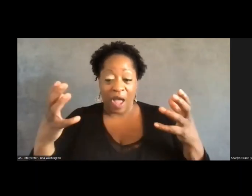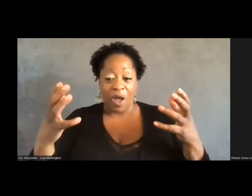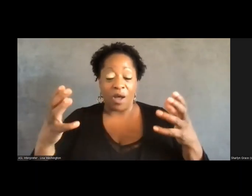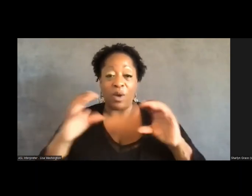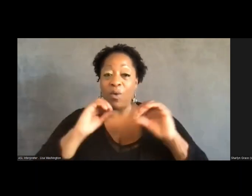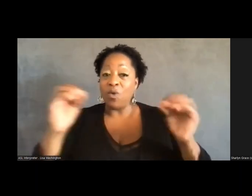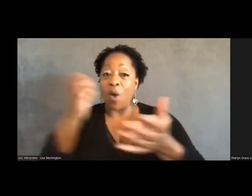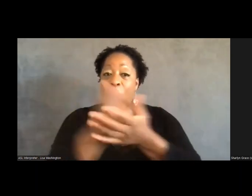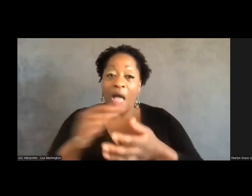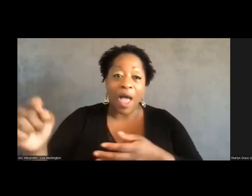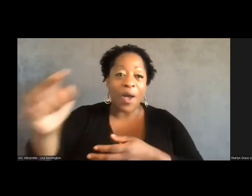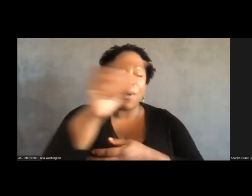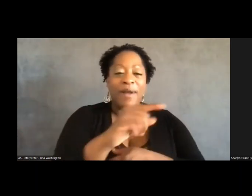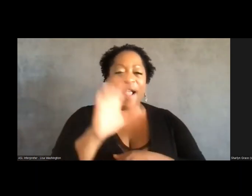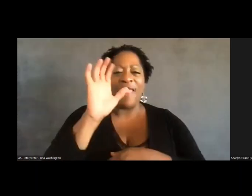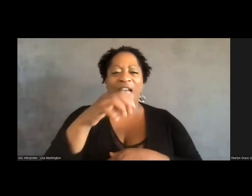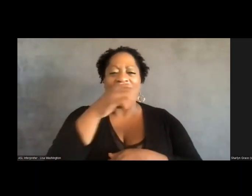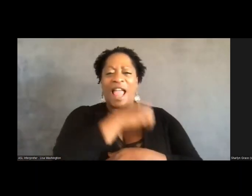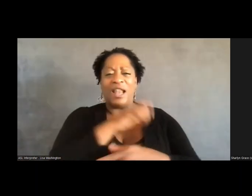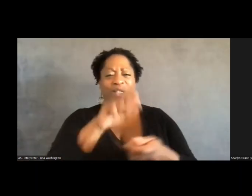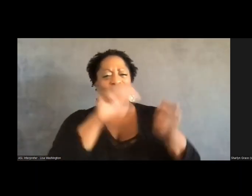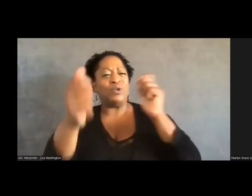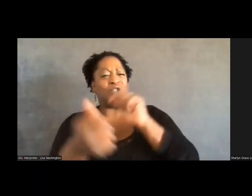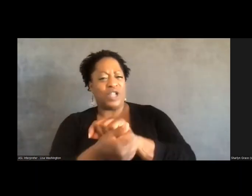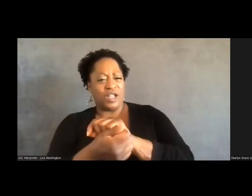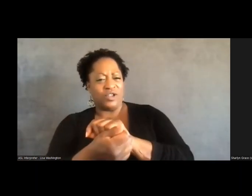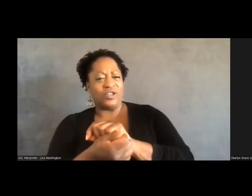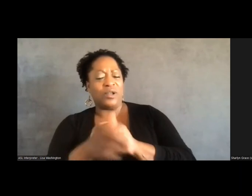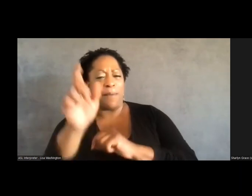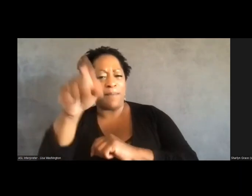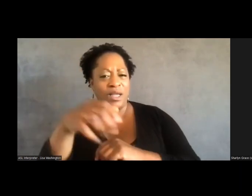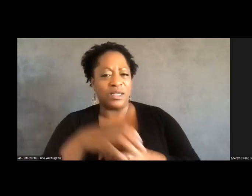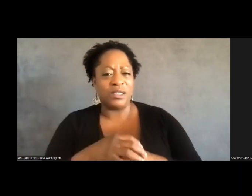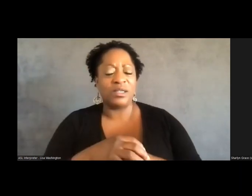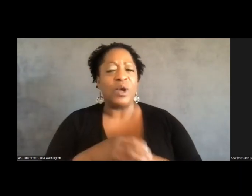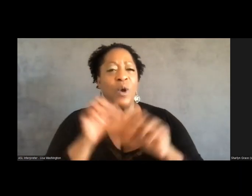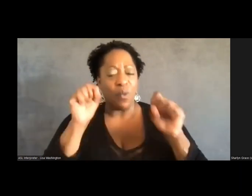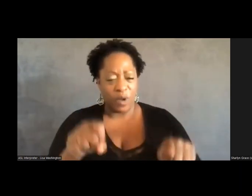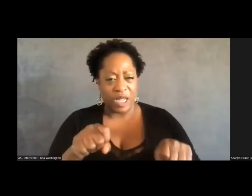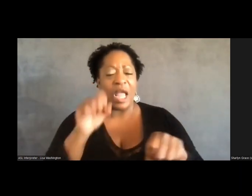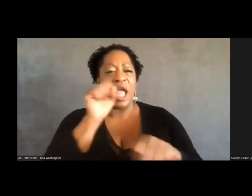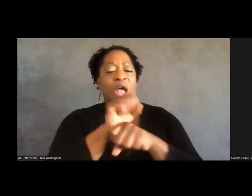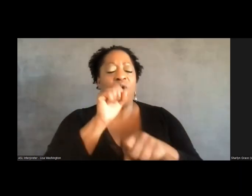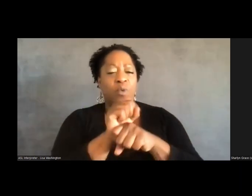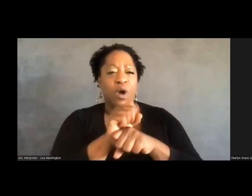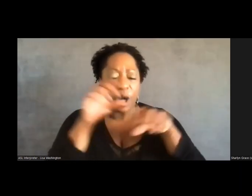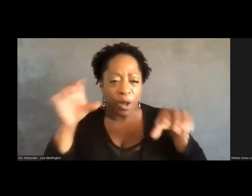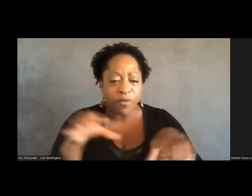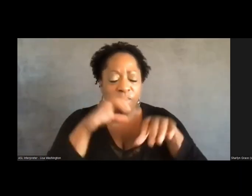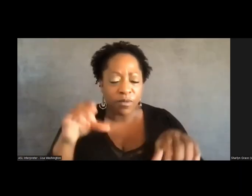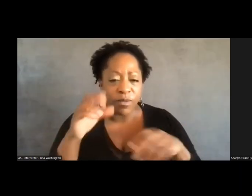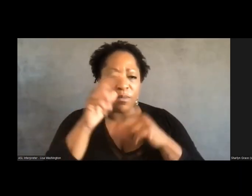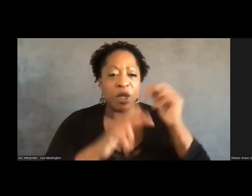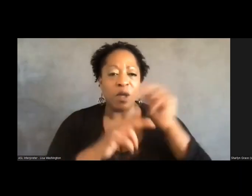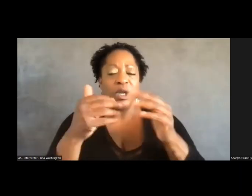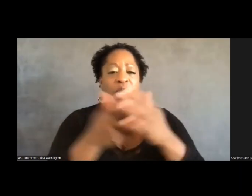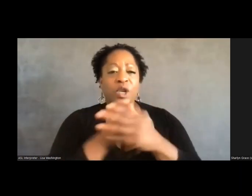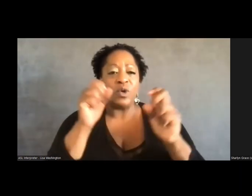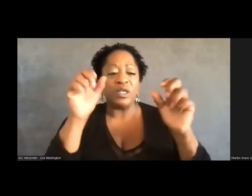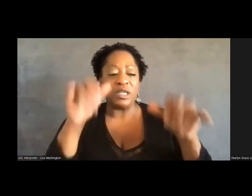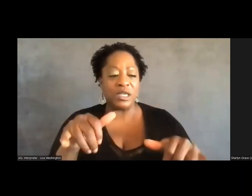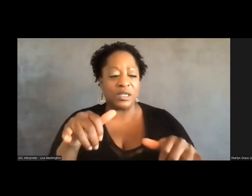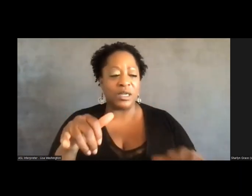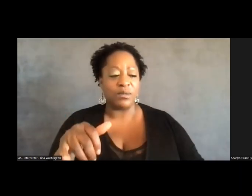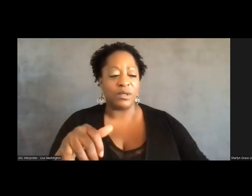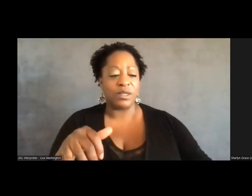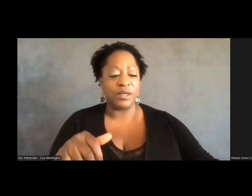shifting over time. Like, we can, we can do the work of building new systems at one point and do